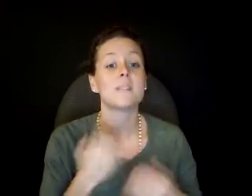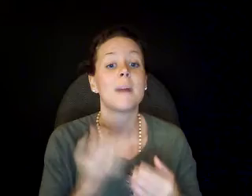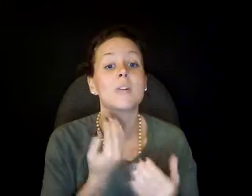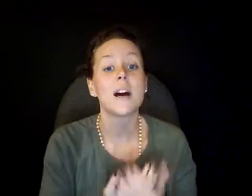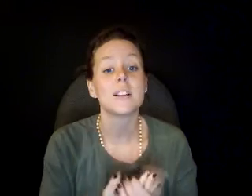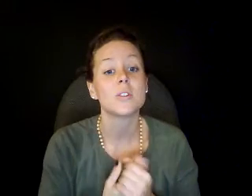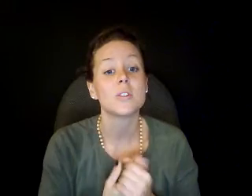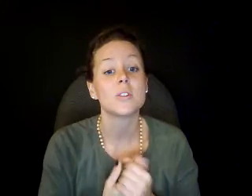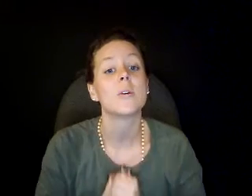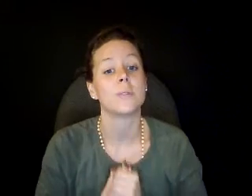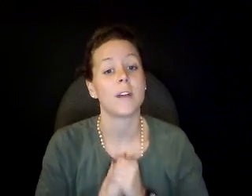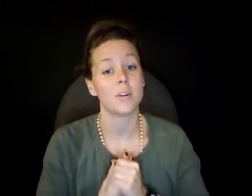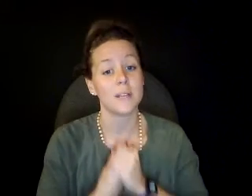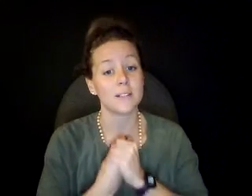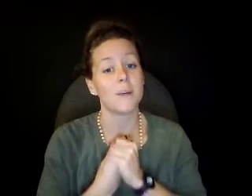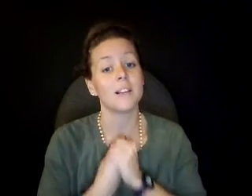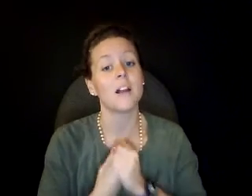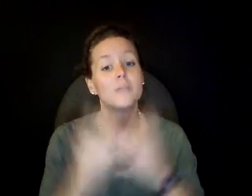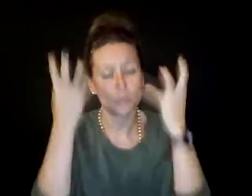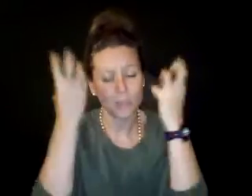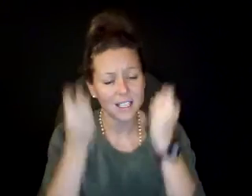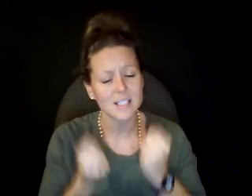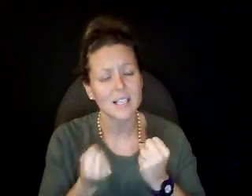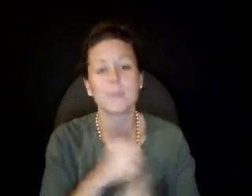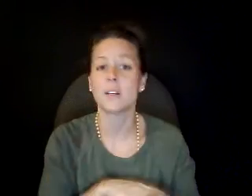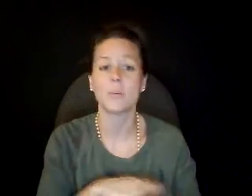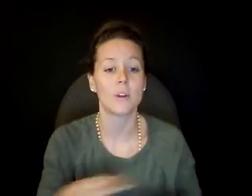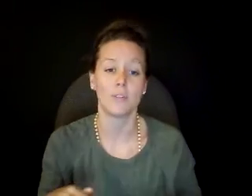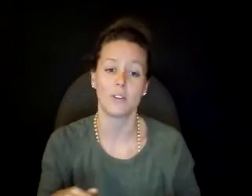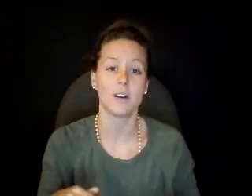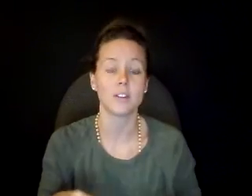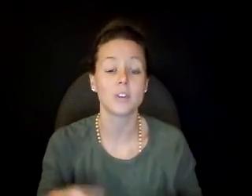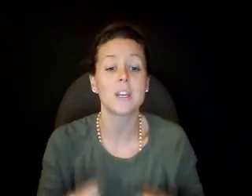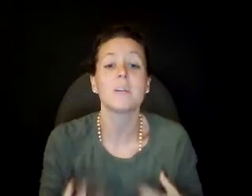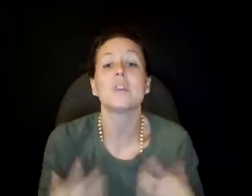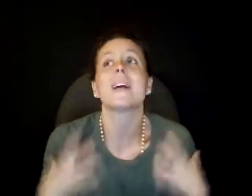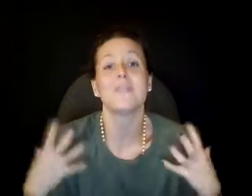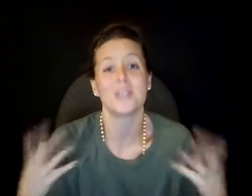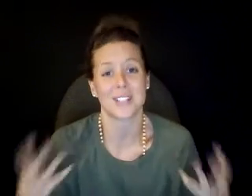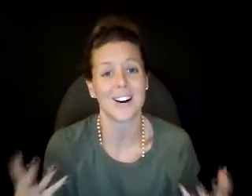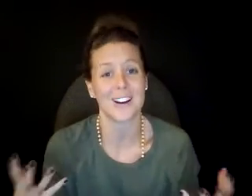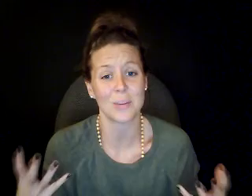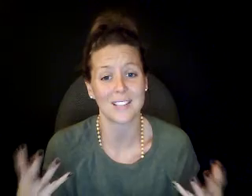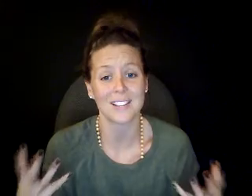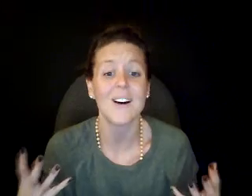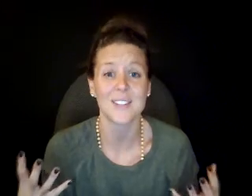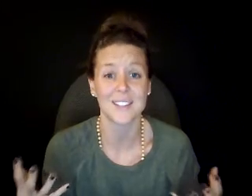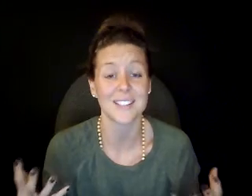is my gratitude alone that permits my love to be accepted without fear. So we can be grateful to God that we can love in this